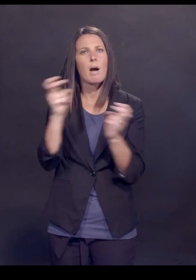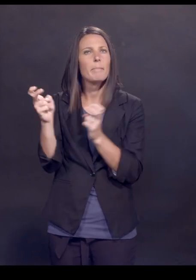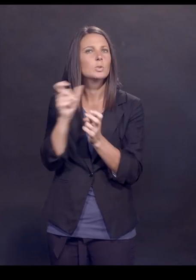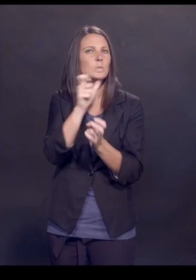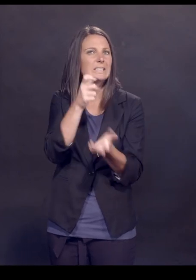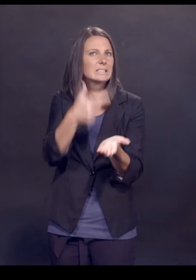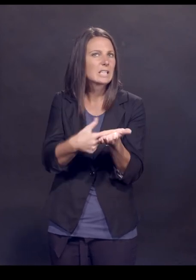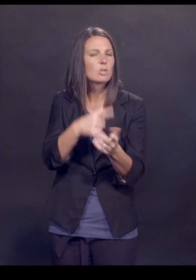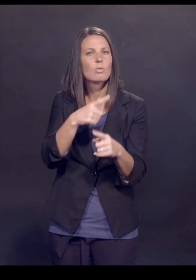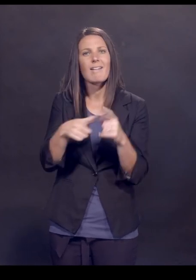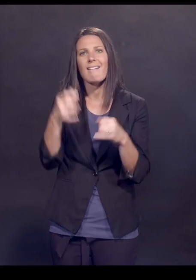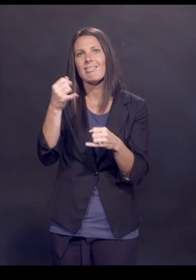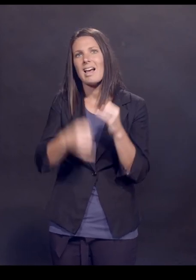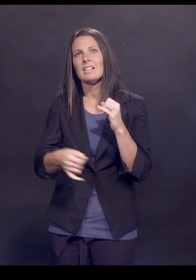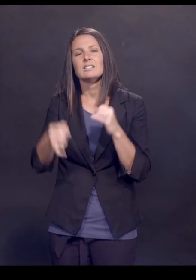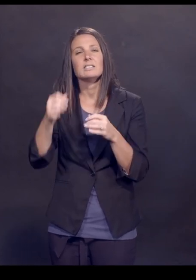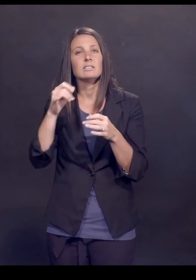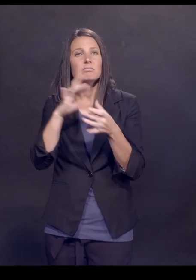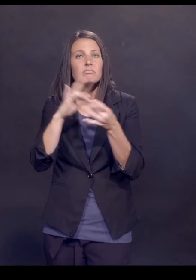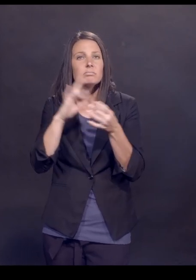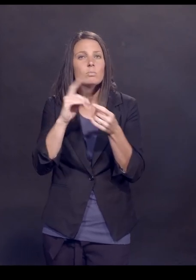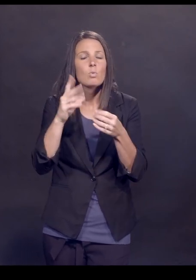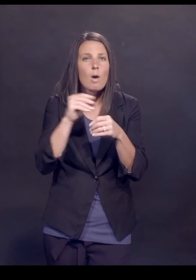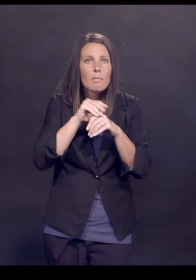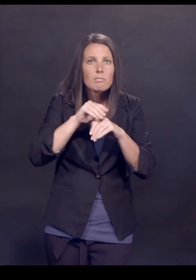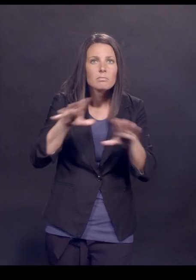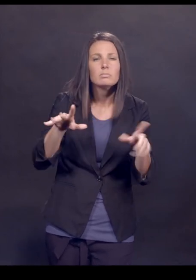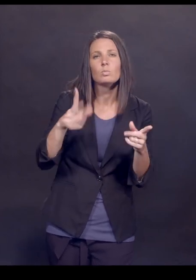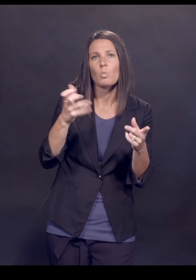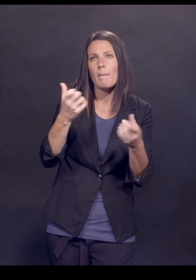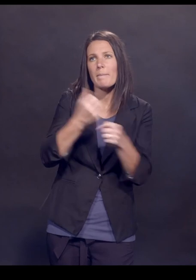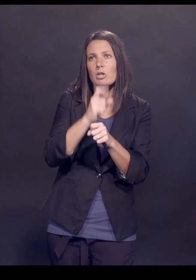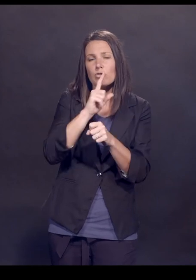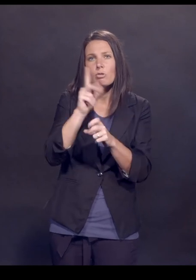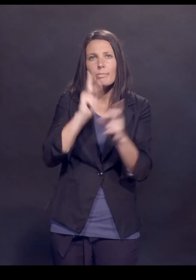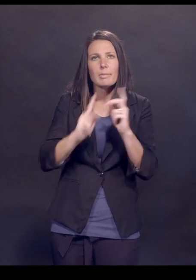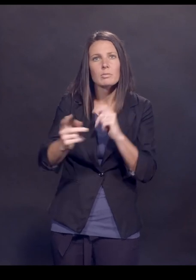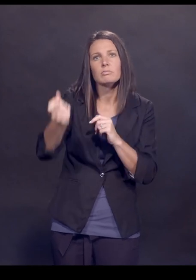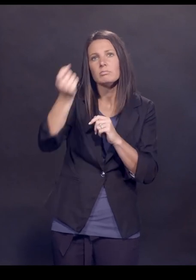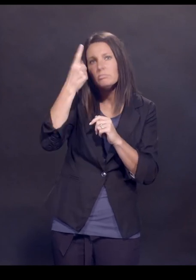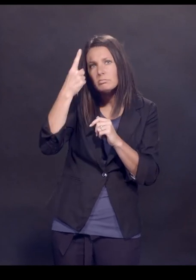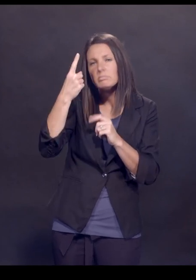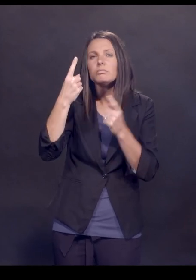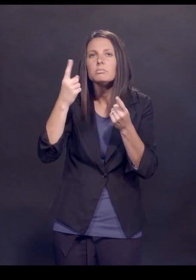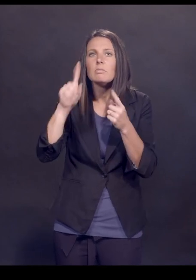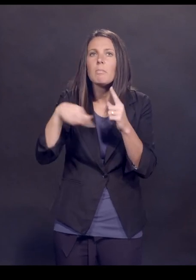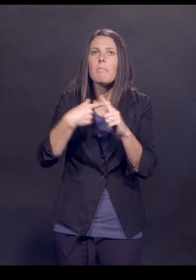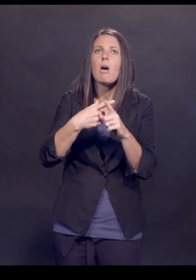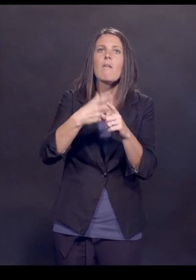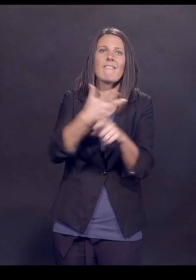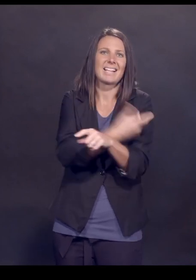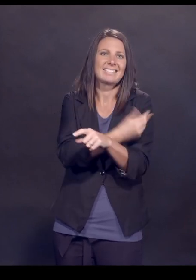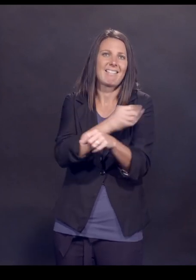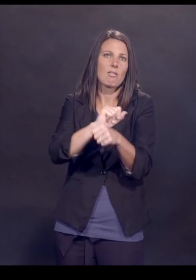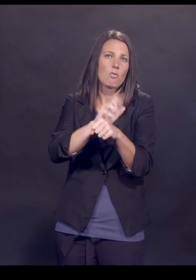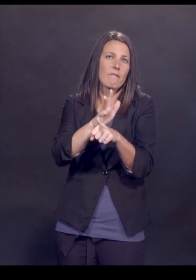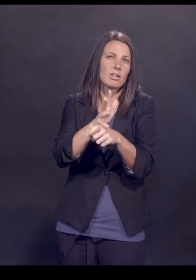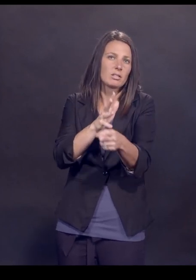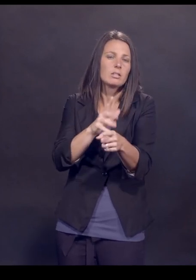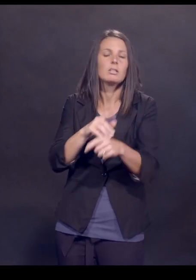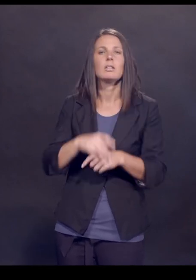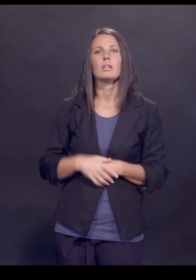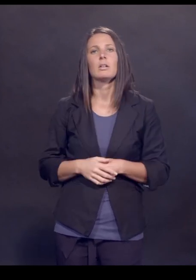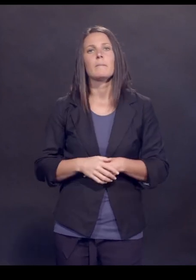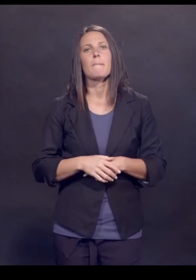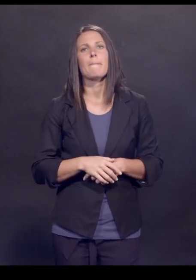or any last words that you want to make sure that people really get about these vaccines and about COVID? No, I